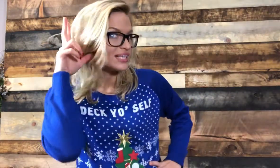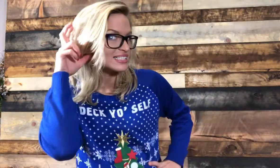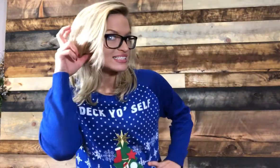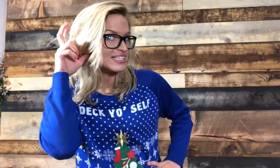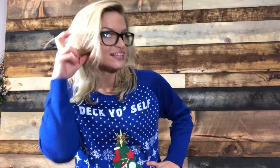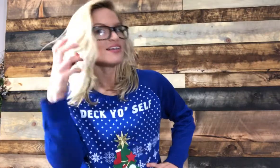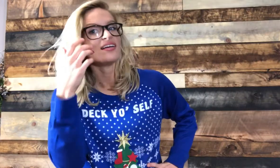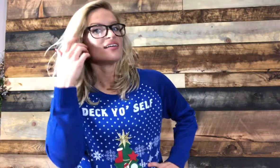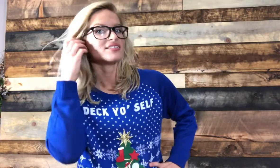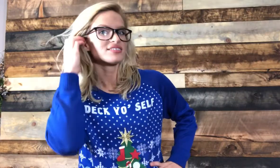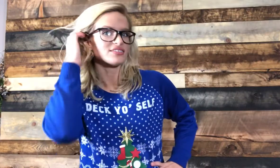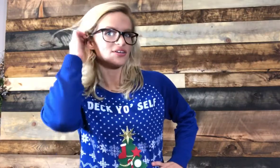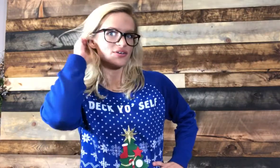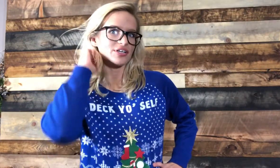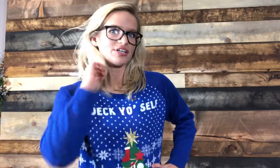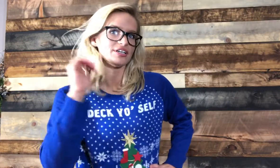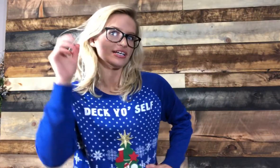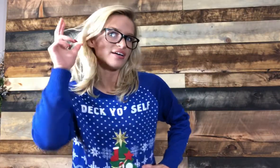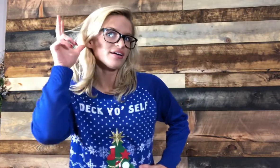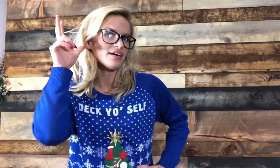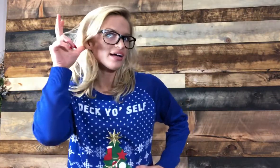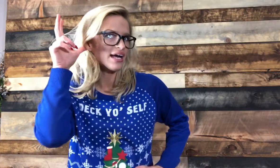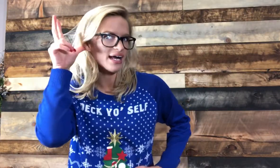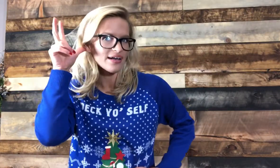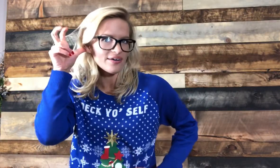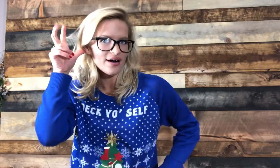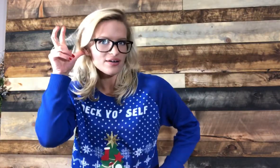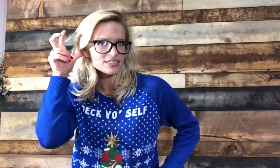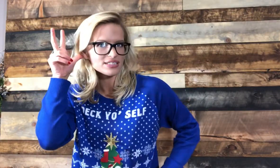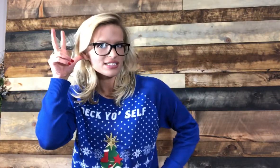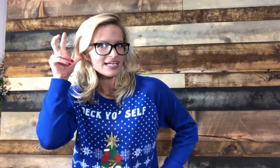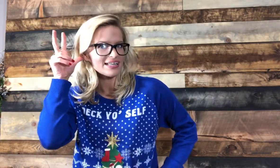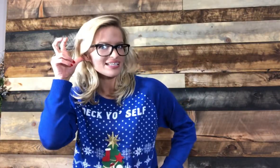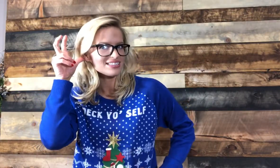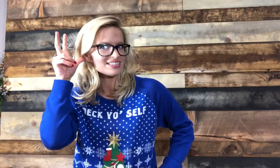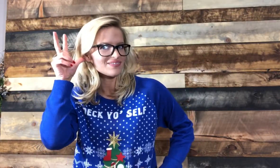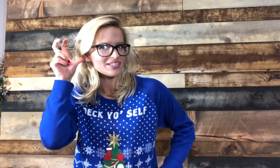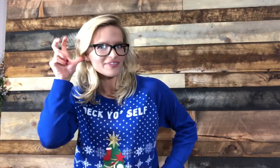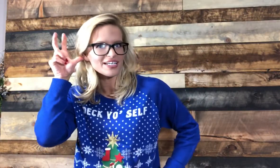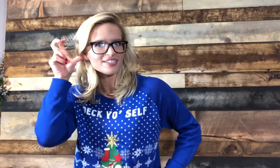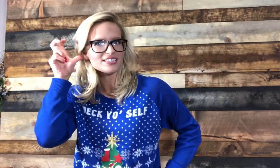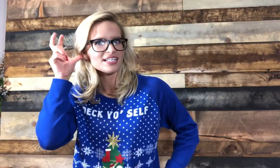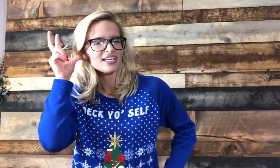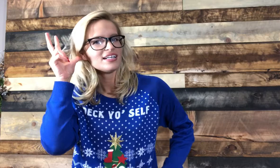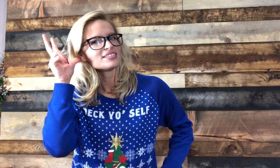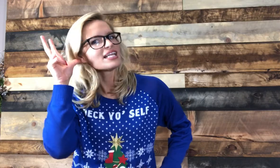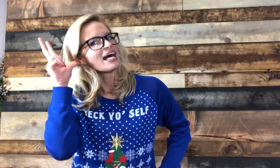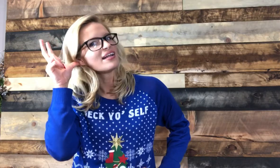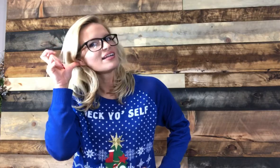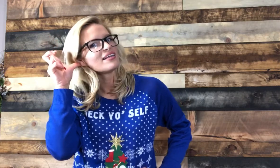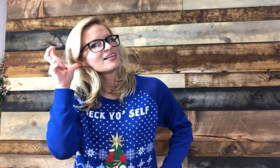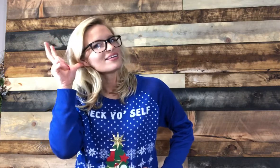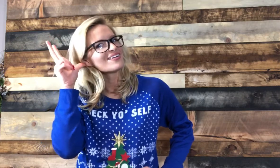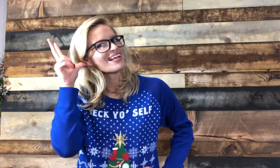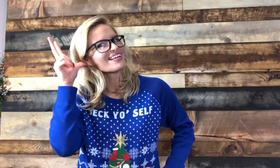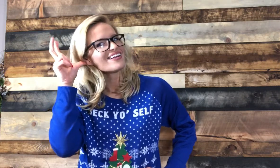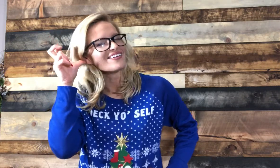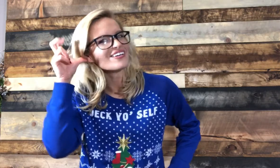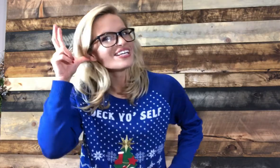listening? So you go to your ear, and you crouch like this with your fingers, so that you're like, you know, you're